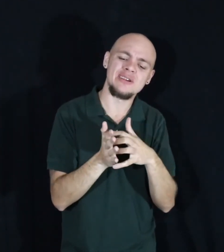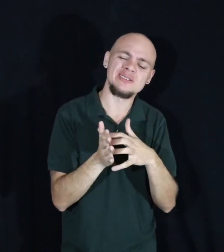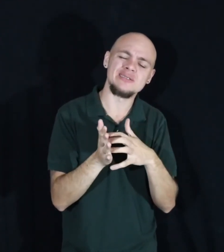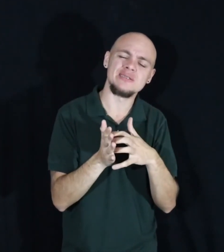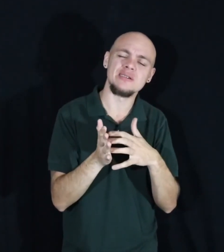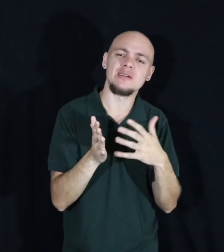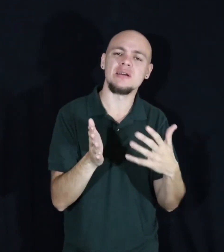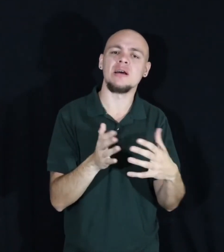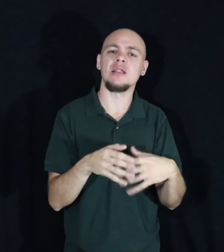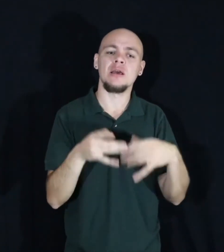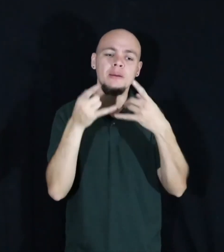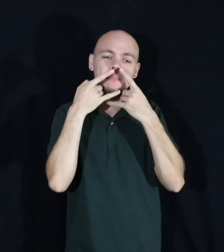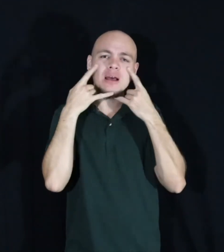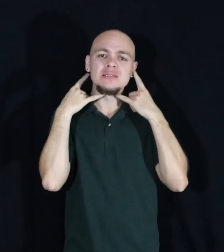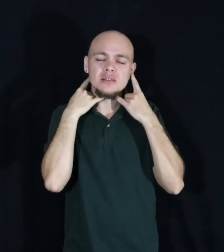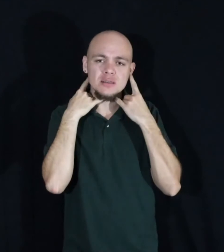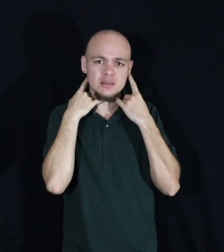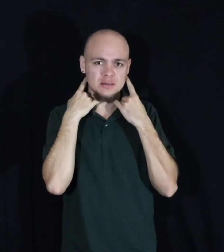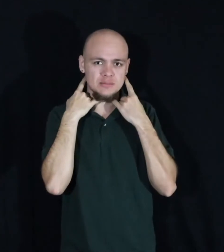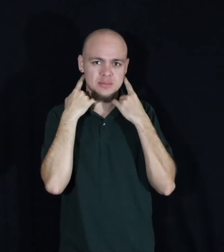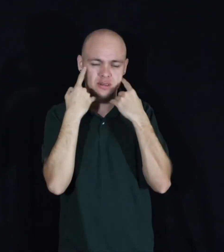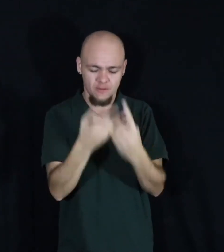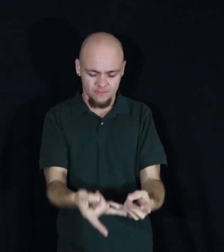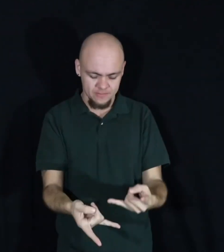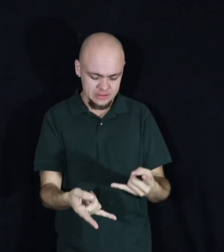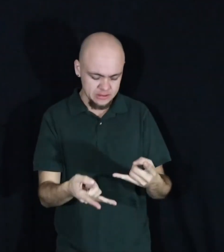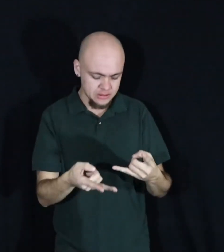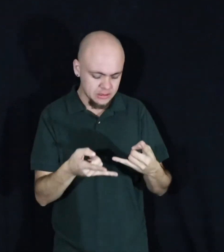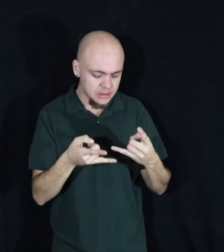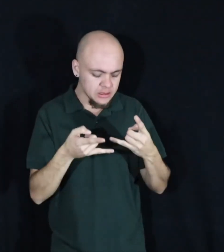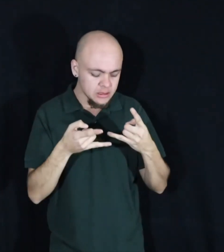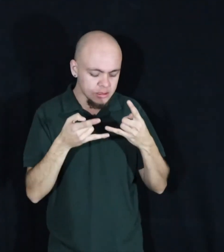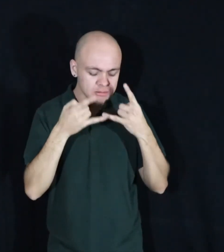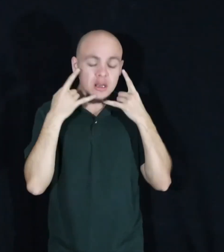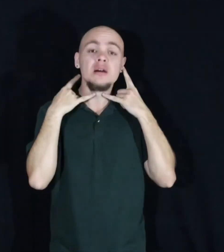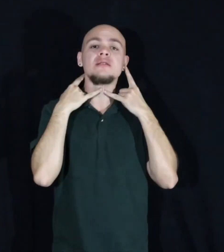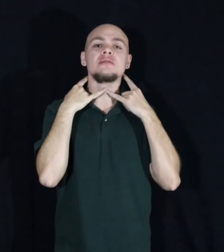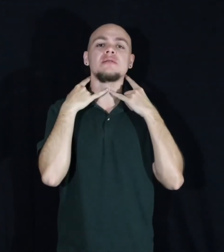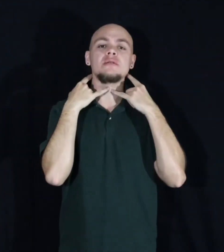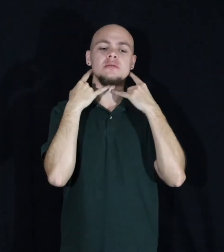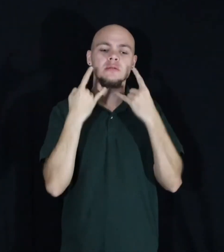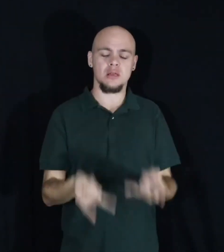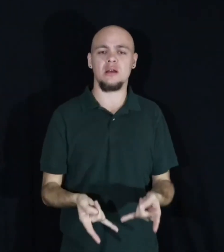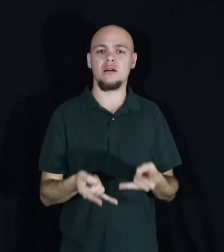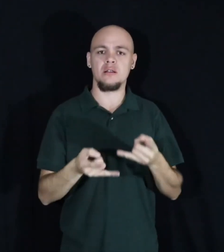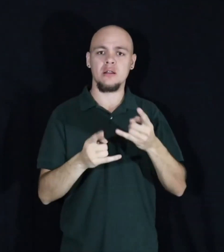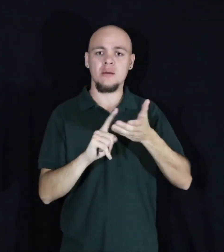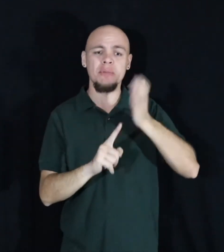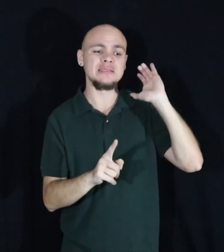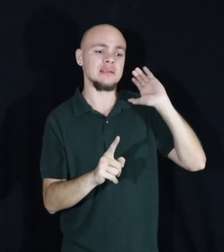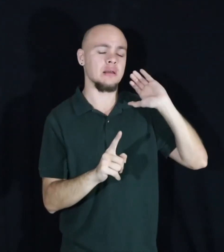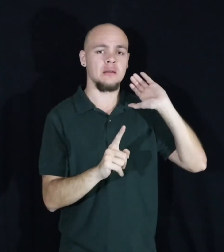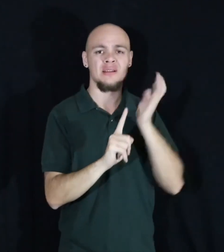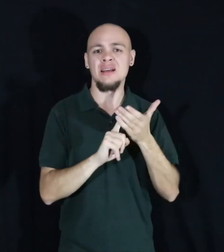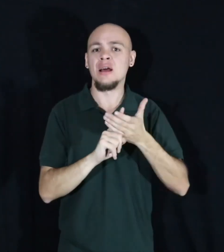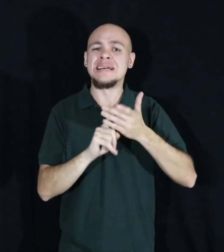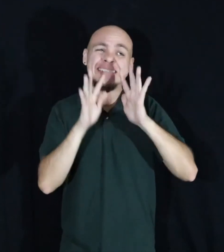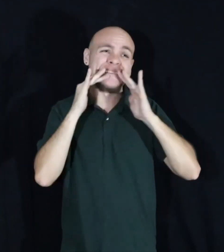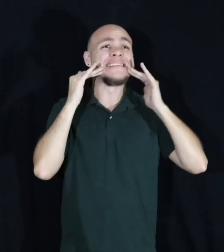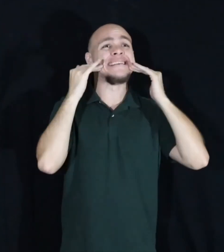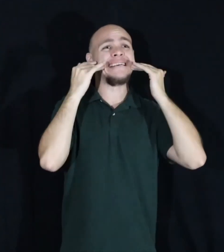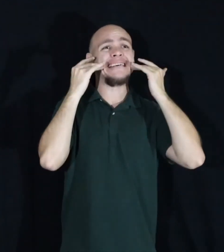Mask on. Mask off. Mask off. Mask on. Smile big.